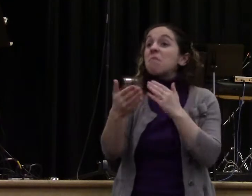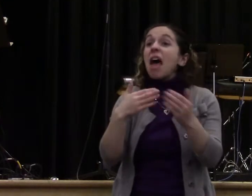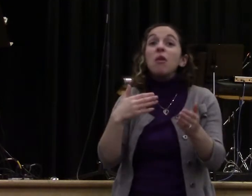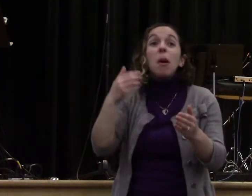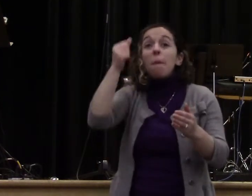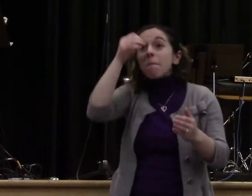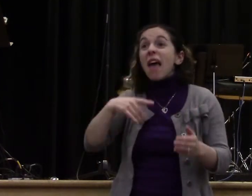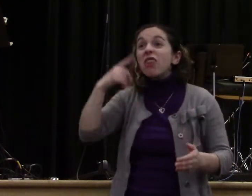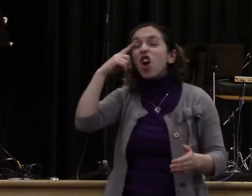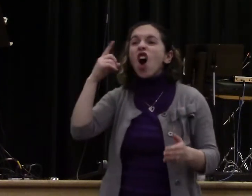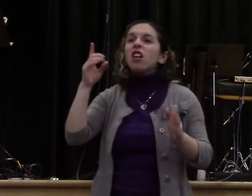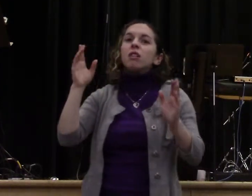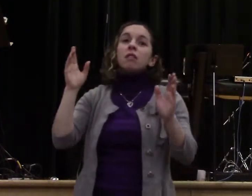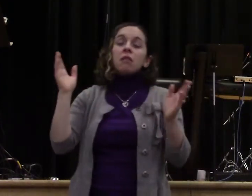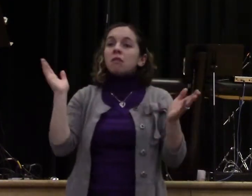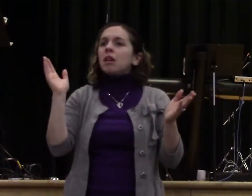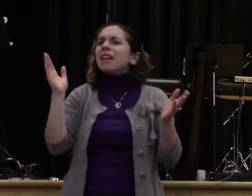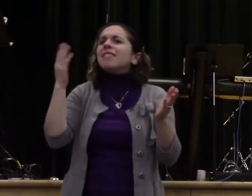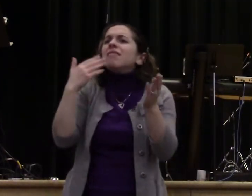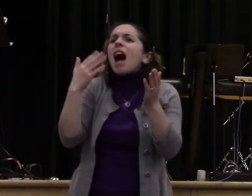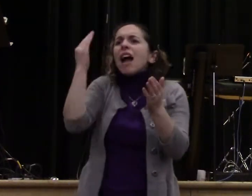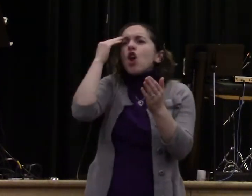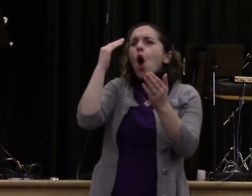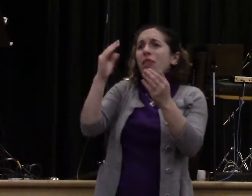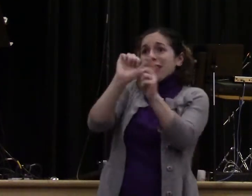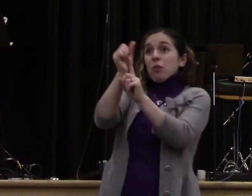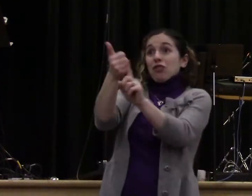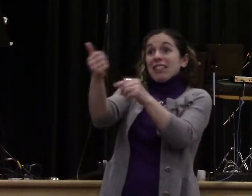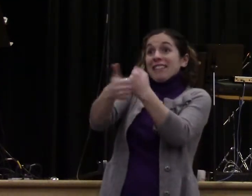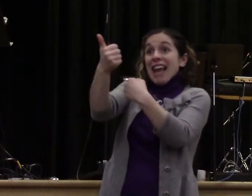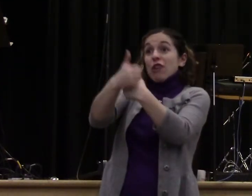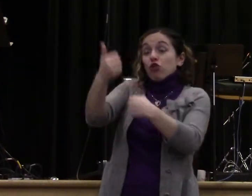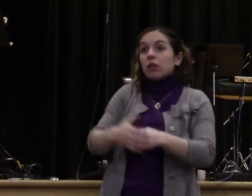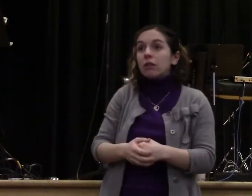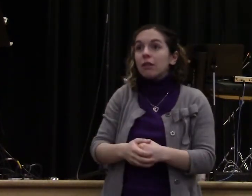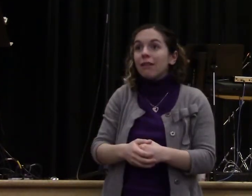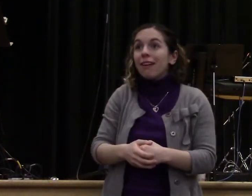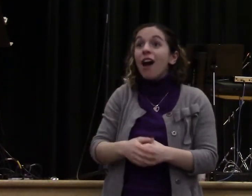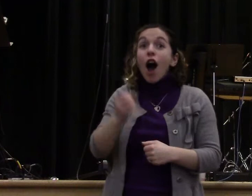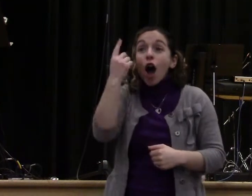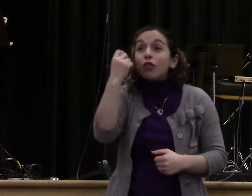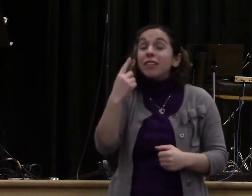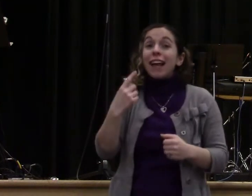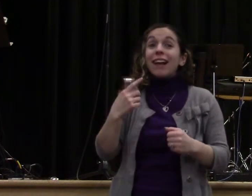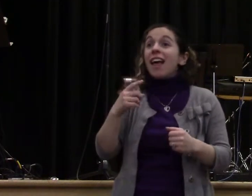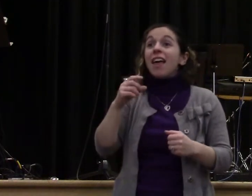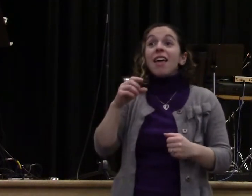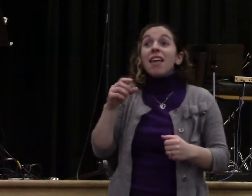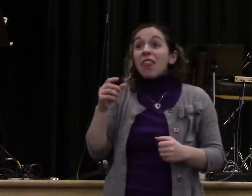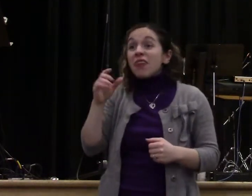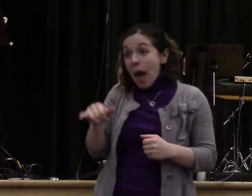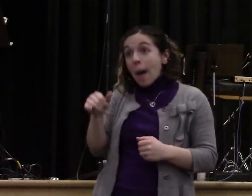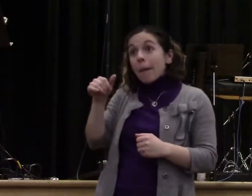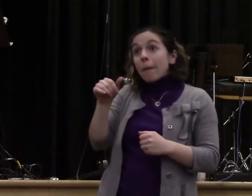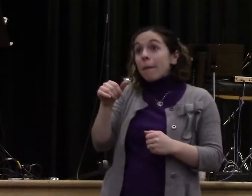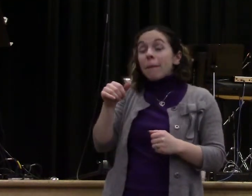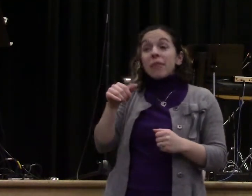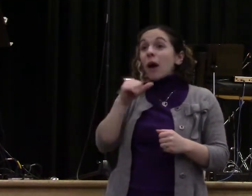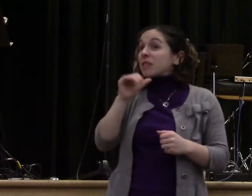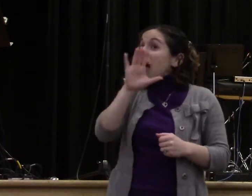It didn't matter that the owner of the house would get ticked off at them. How many people know when you put a hole the size of a grown man on a